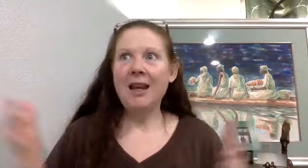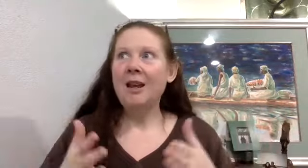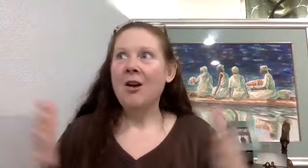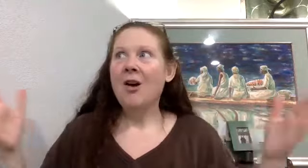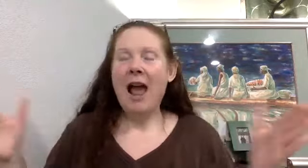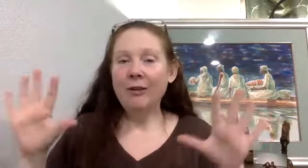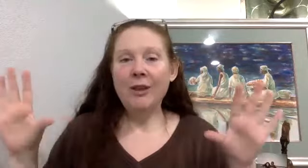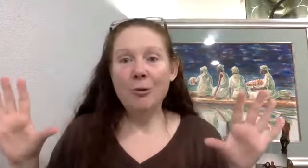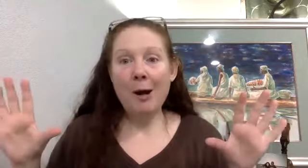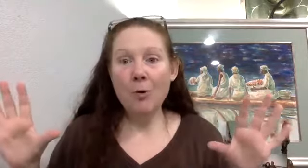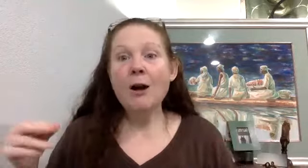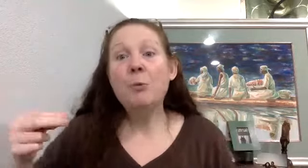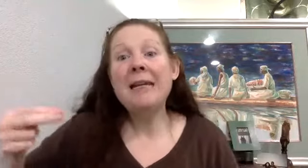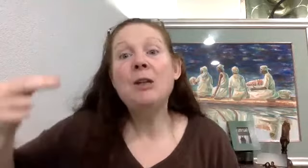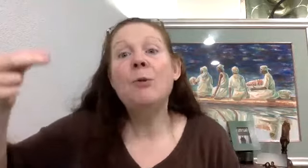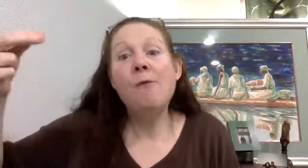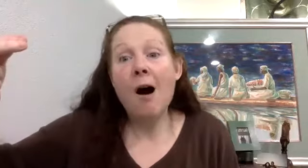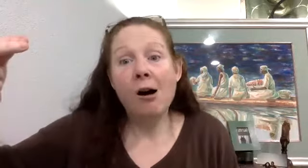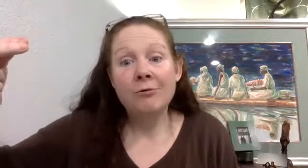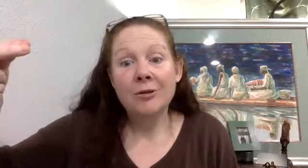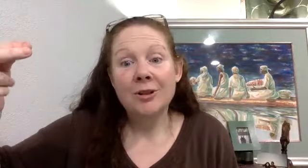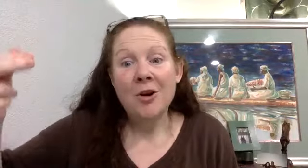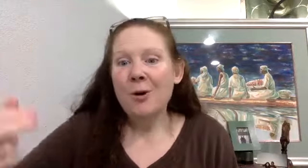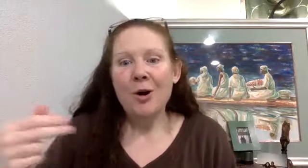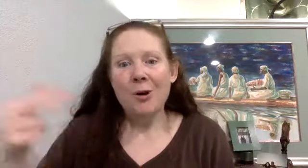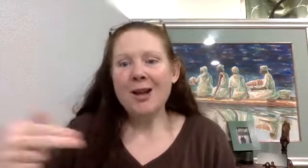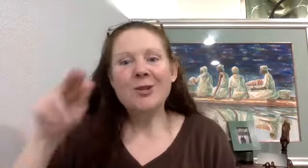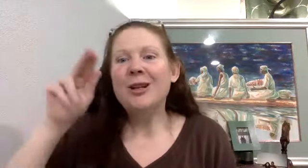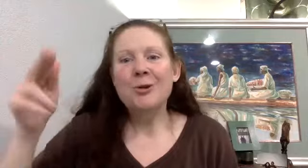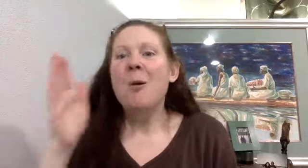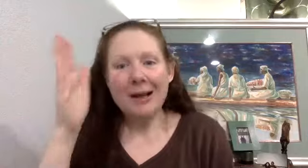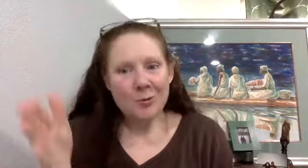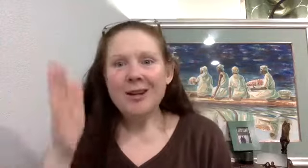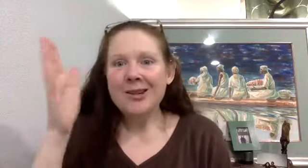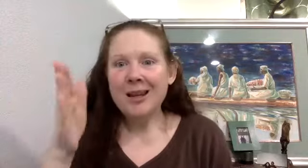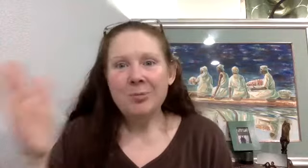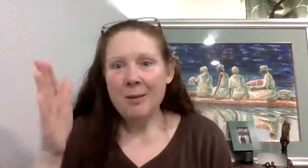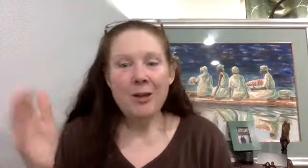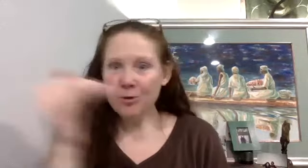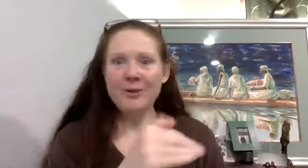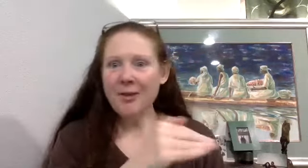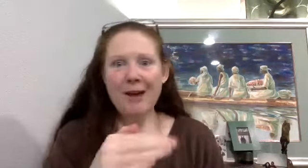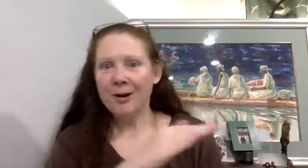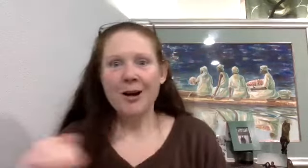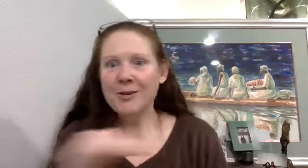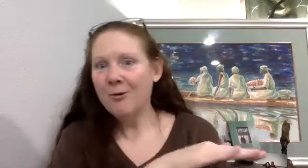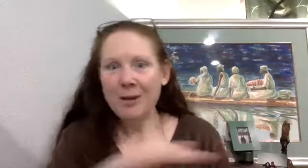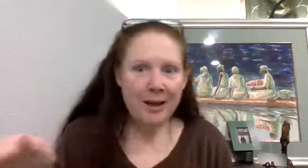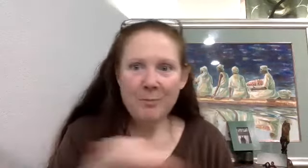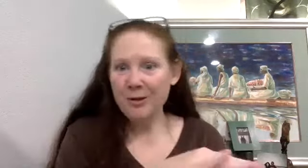everything that went wrong, and we need to evolve. We're not just going to, Botswana is not going to play by the rules. South Africa is already playing by the